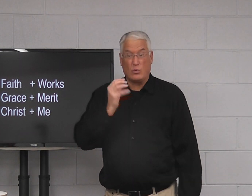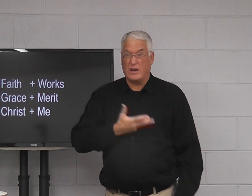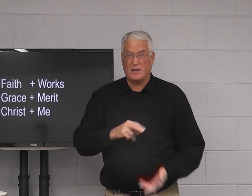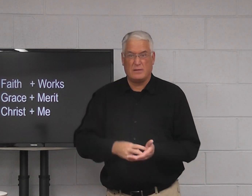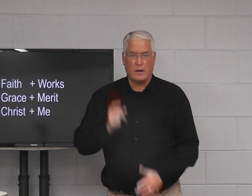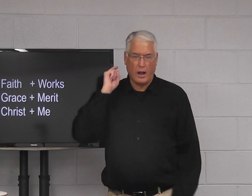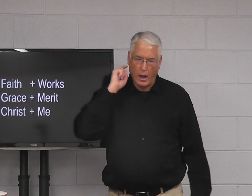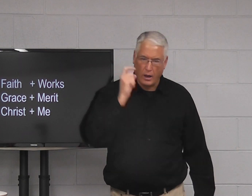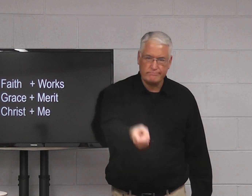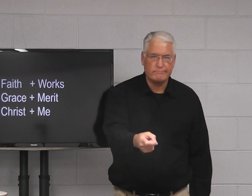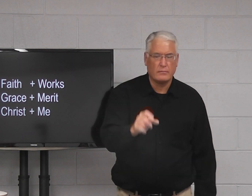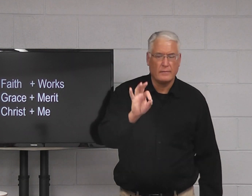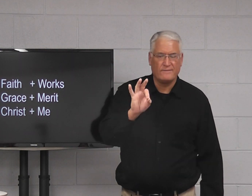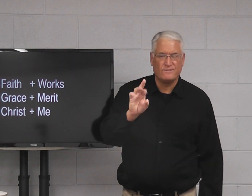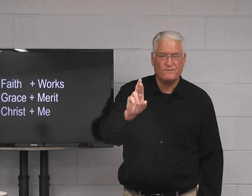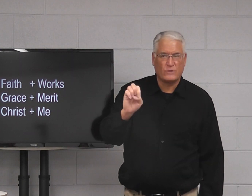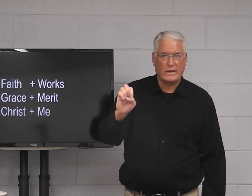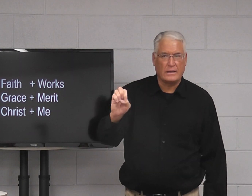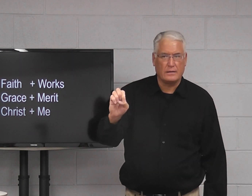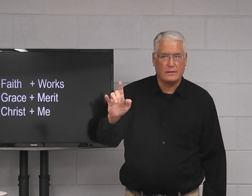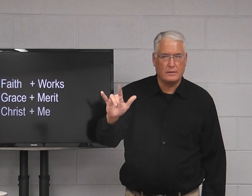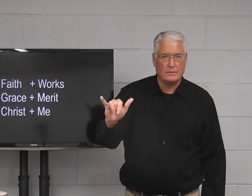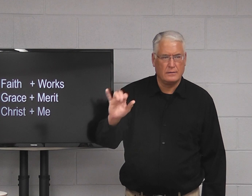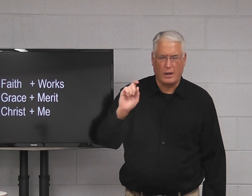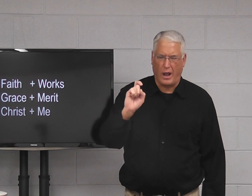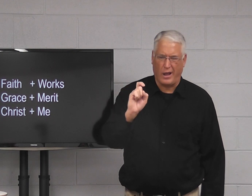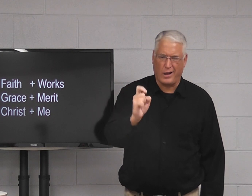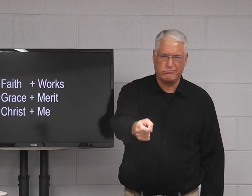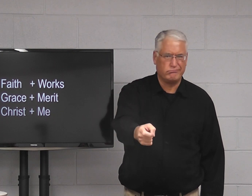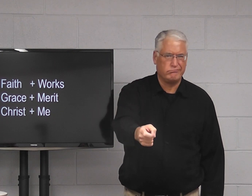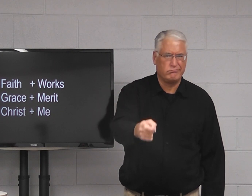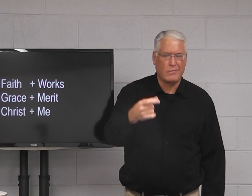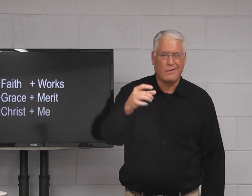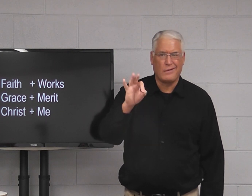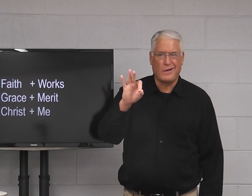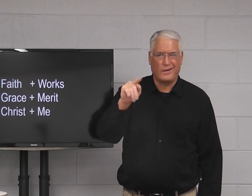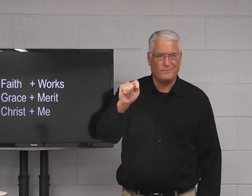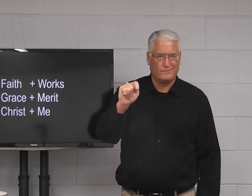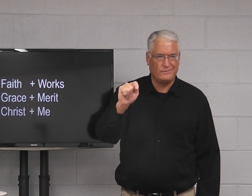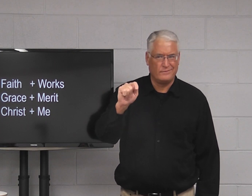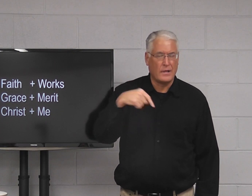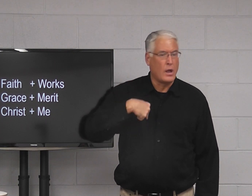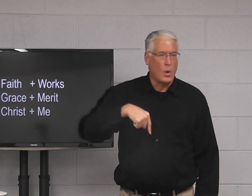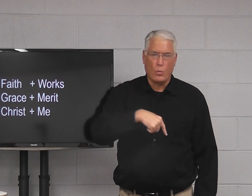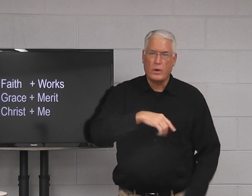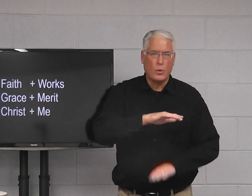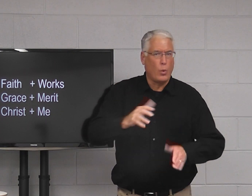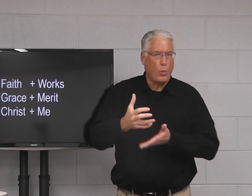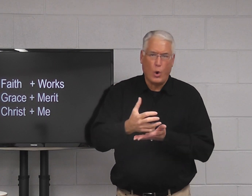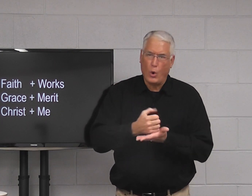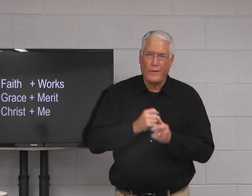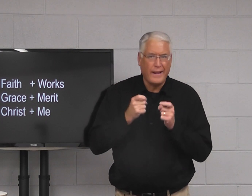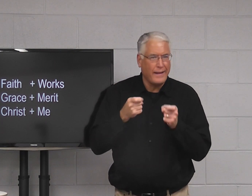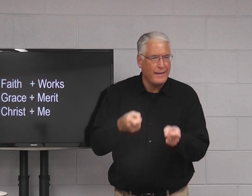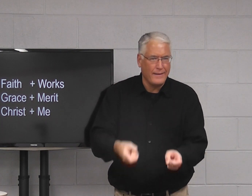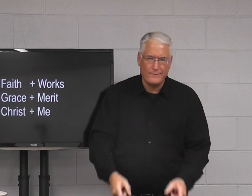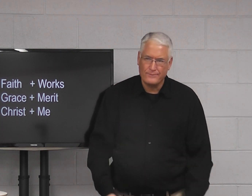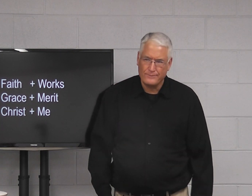grace doesn't mean that we earn it. It's given to us freely as a gift. We don't